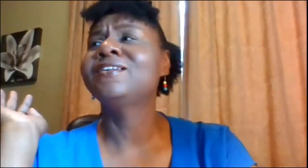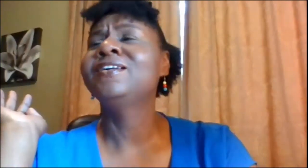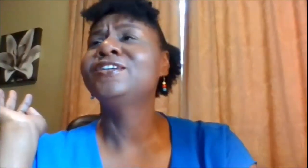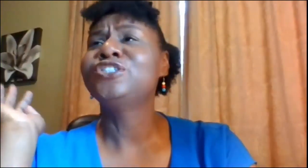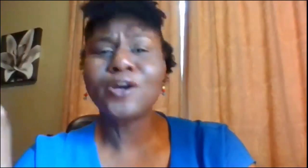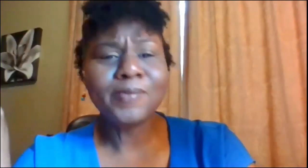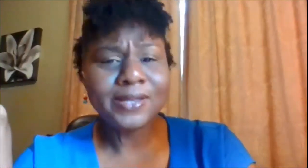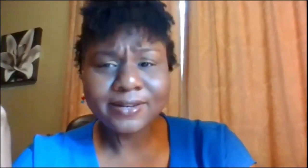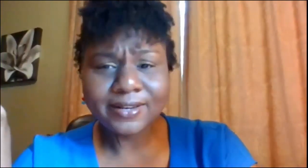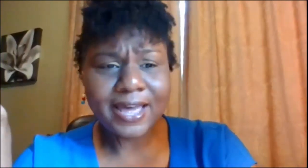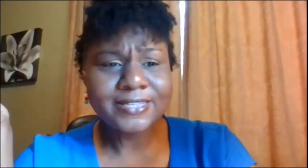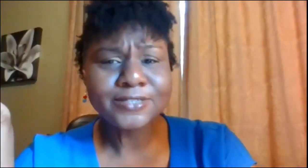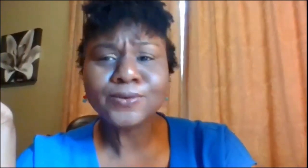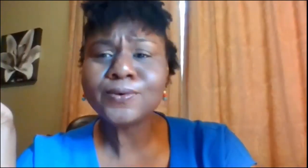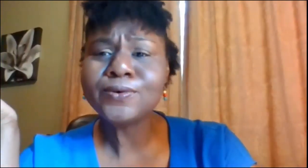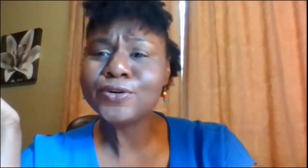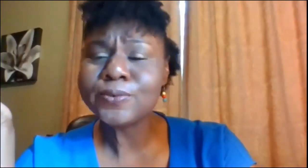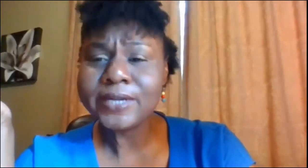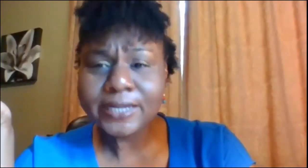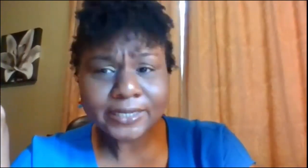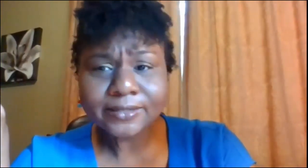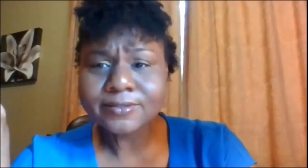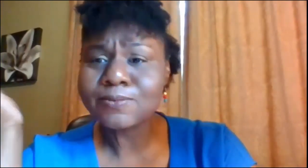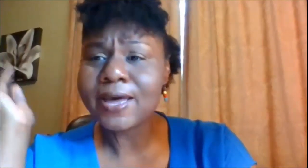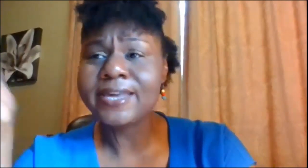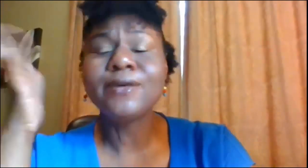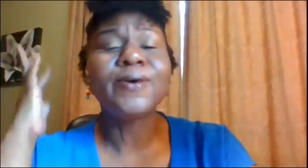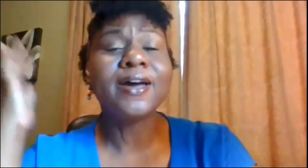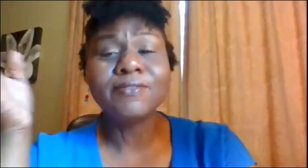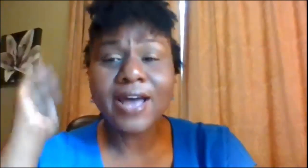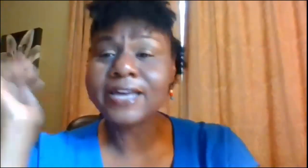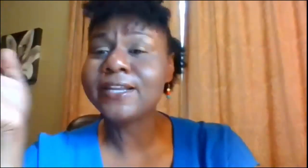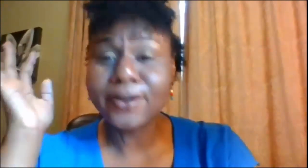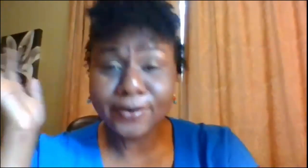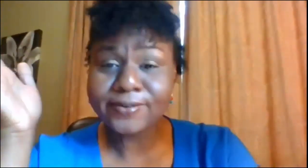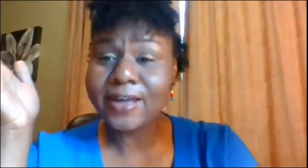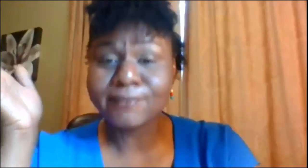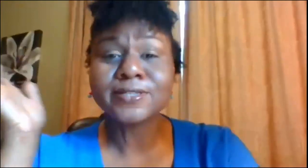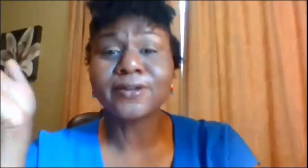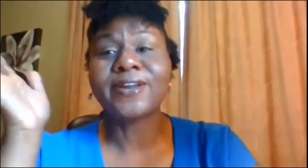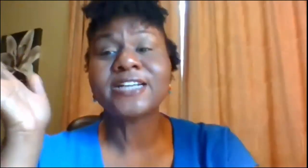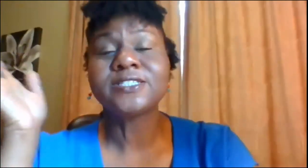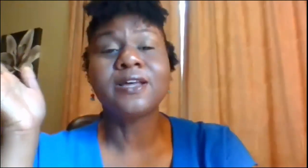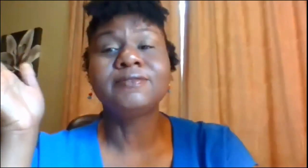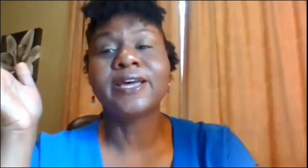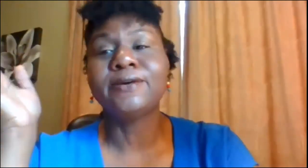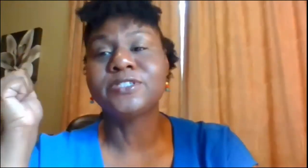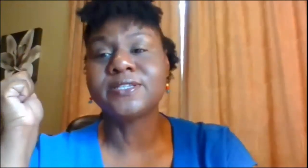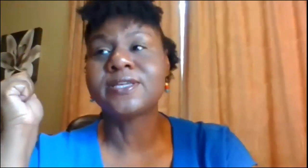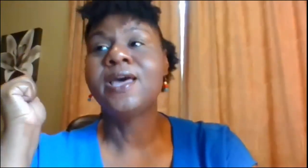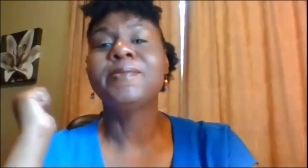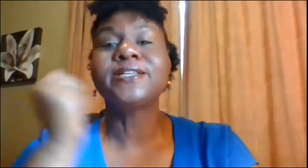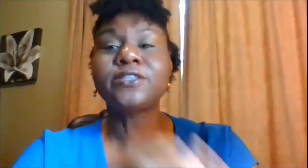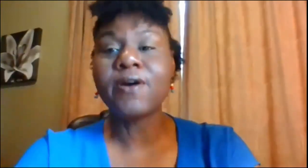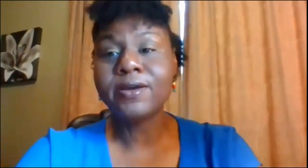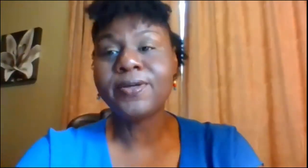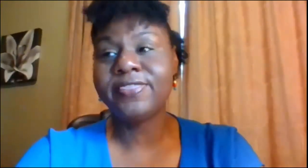german in high school greek swahili whatever i could learn i was learning i just loved languages but it started with